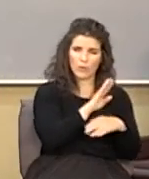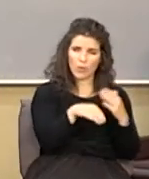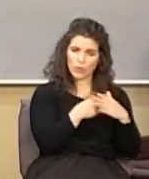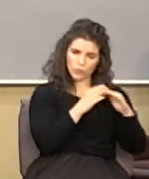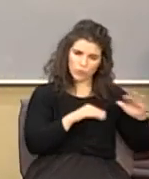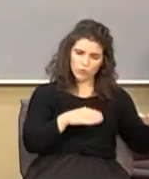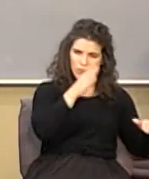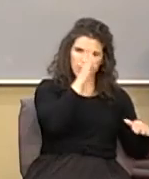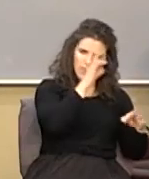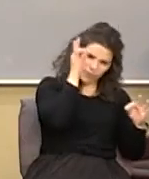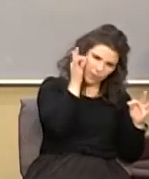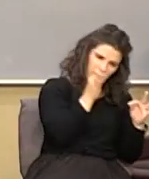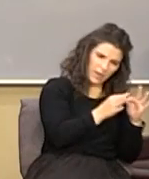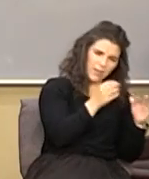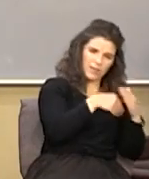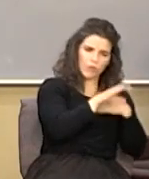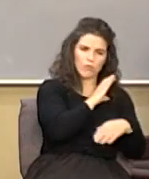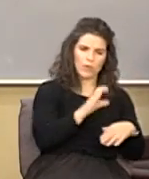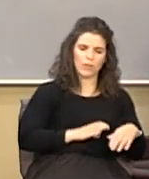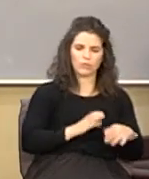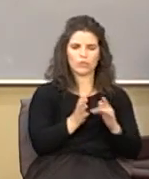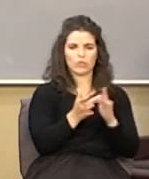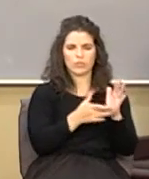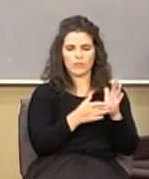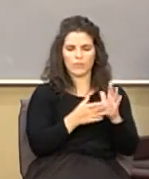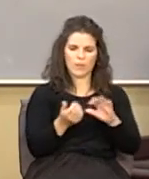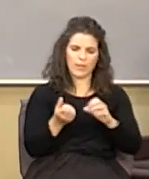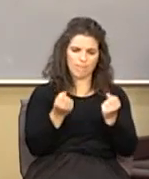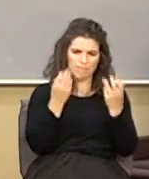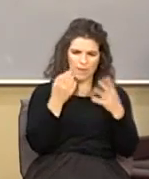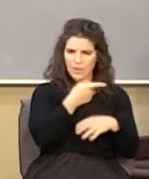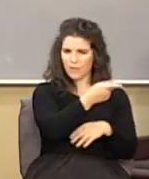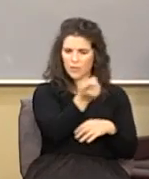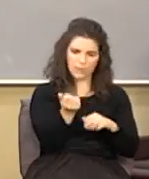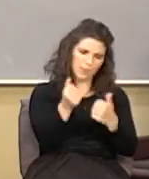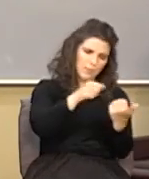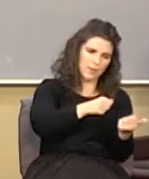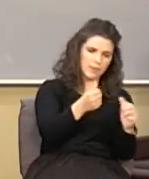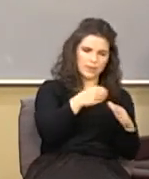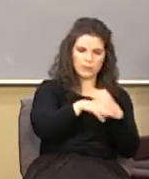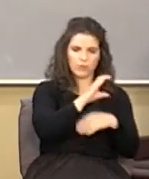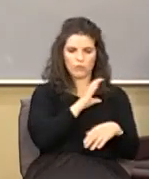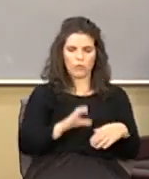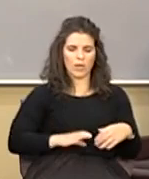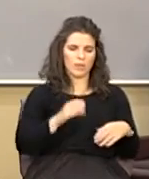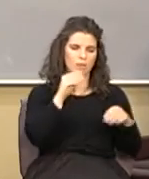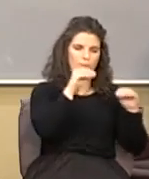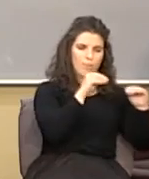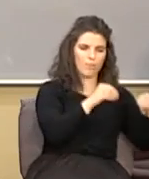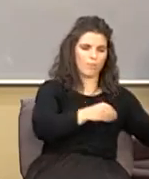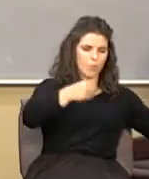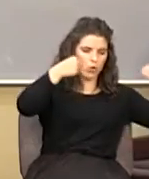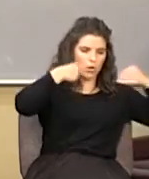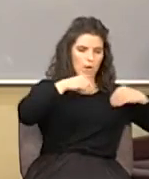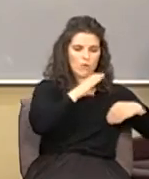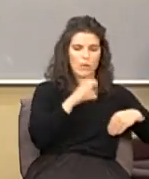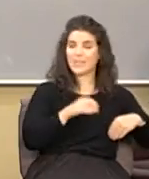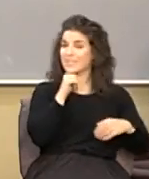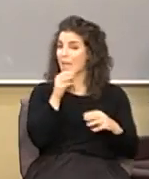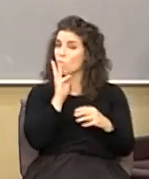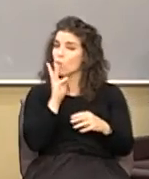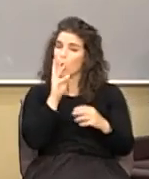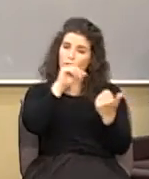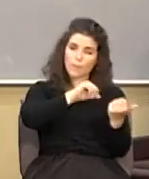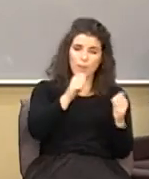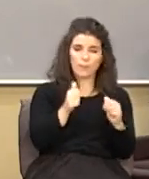for as many of us has been baptized into Christ to put on Christ that's not water baptism you know that that's not religion forget that stuff that's designed to